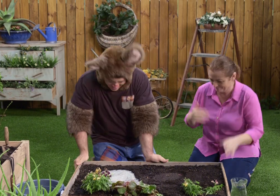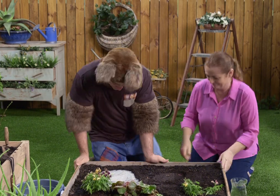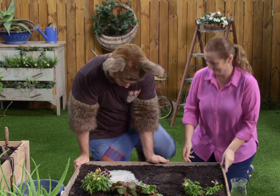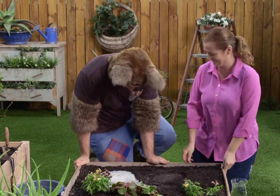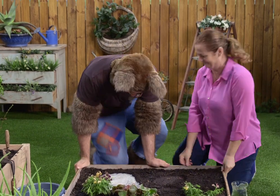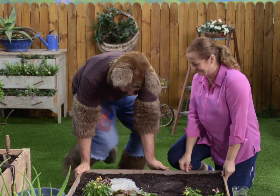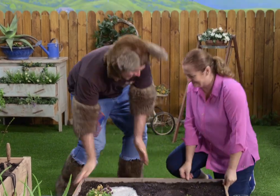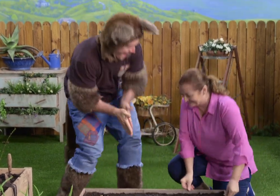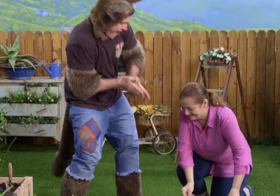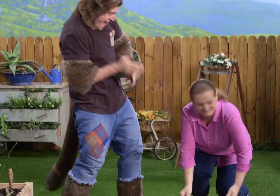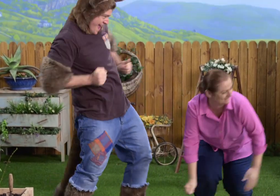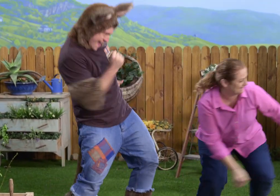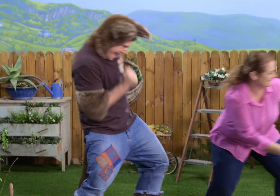yeah. Come on. Ha ha.